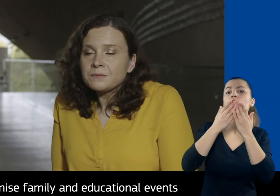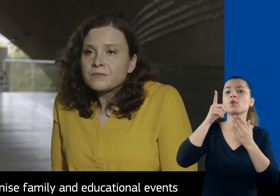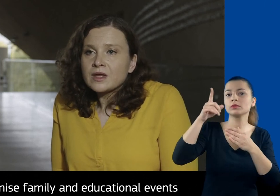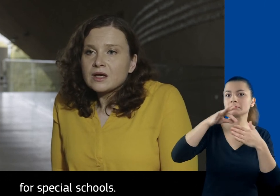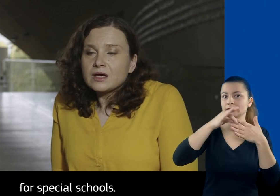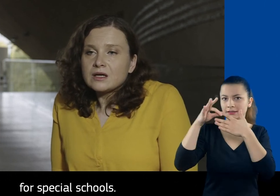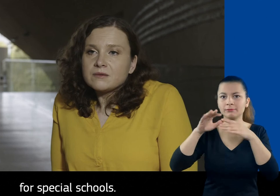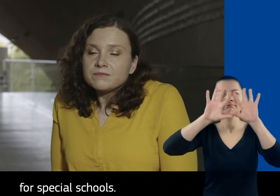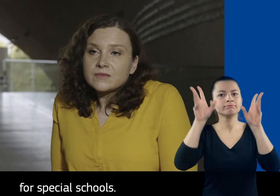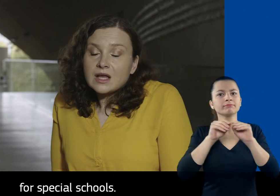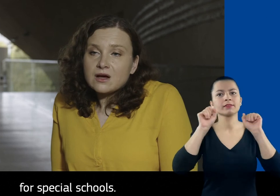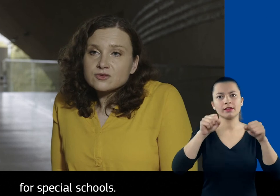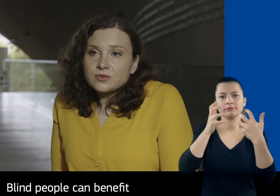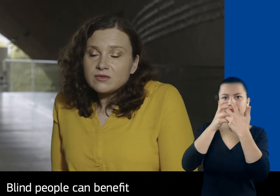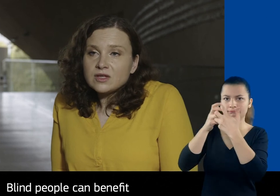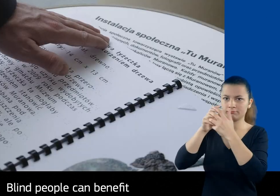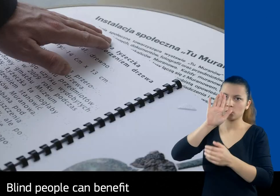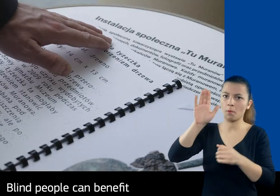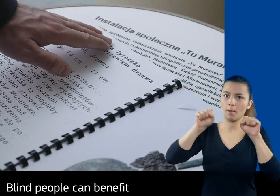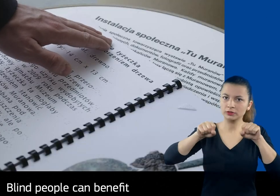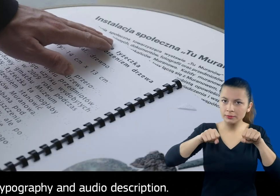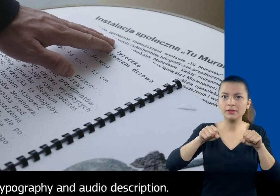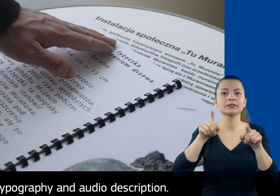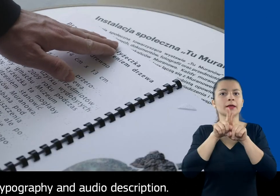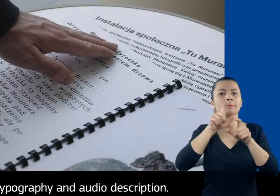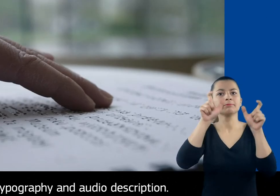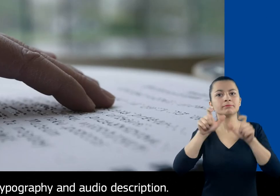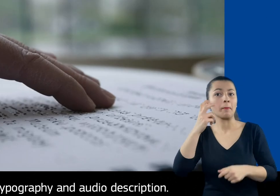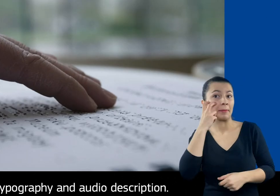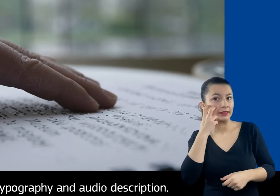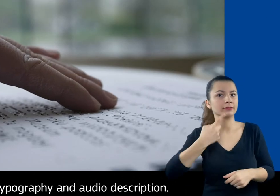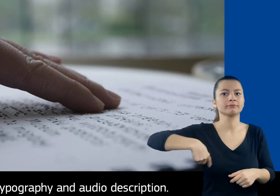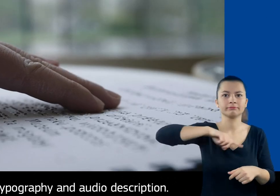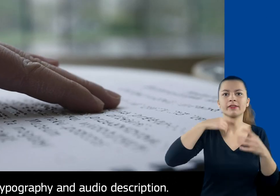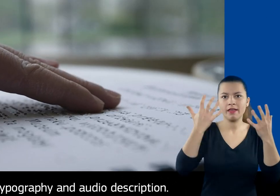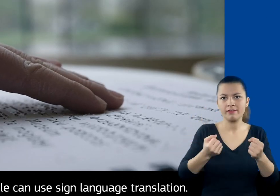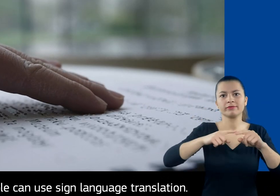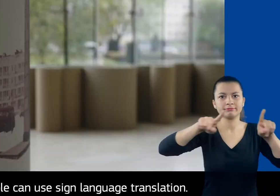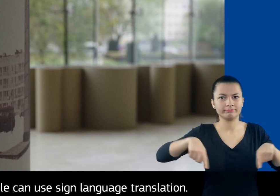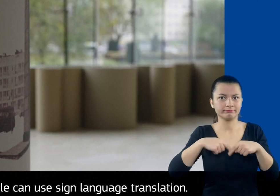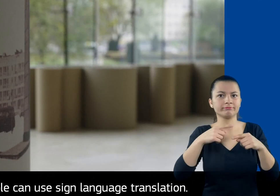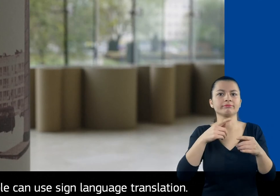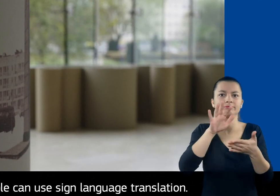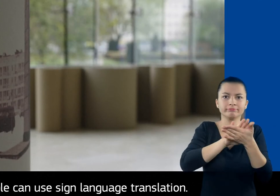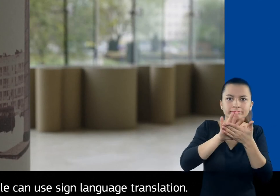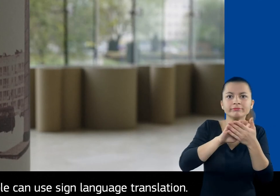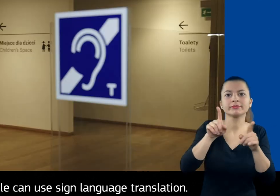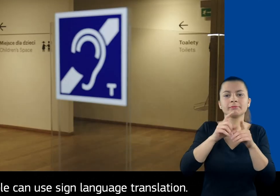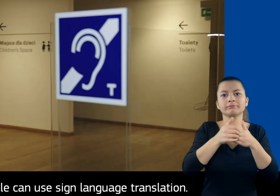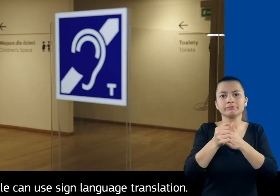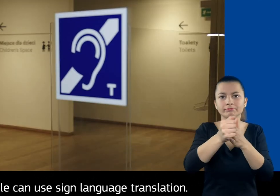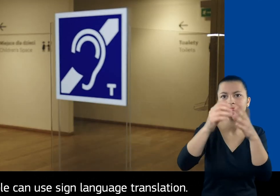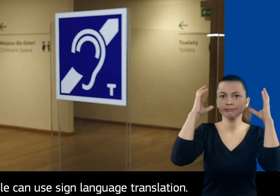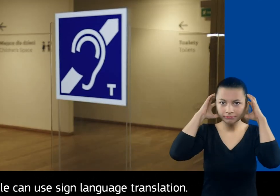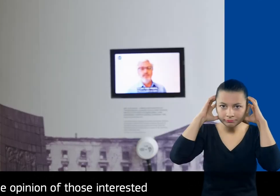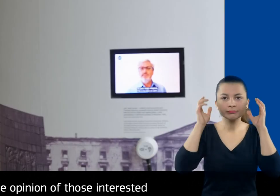educational events for special schools. Blind people can benefit from typograph and audio description. Deaf people can use sign language